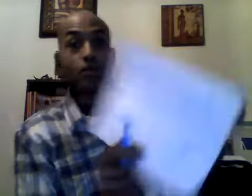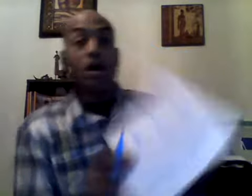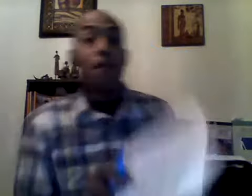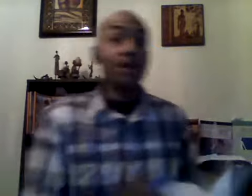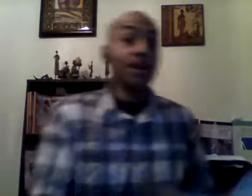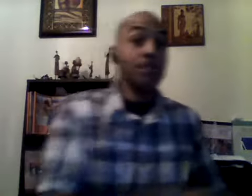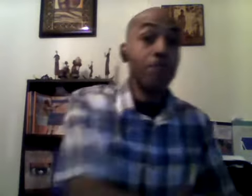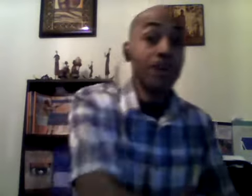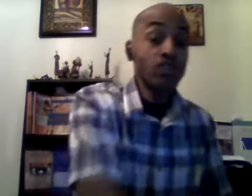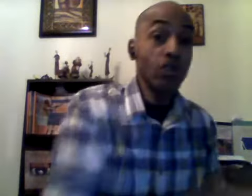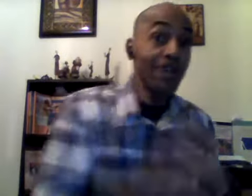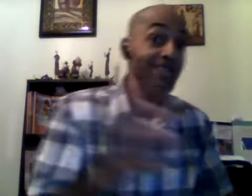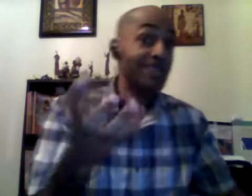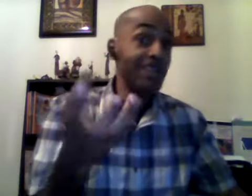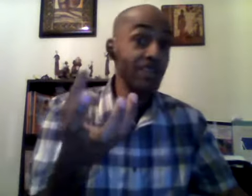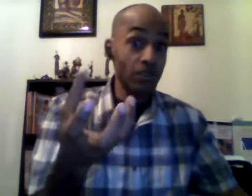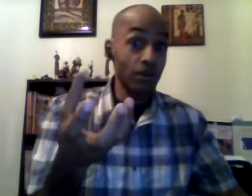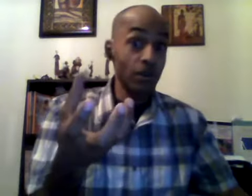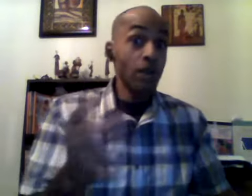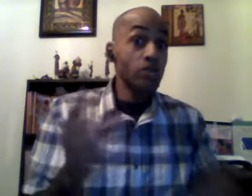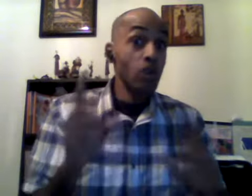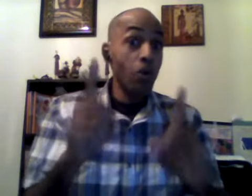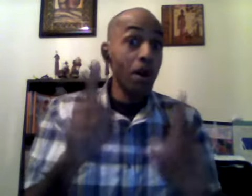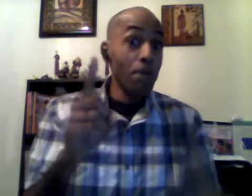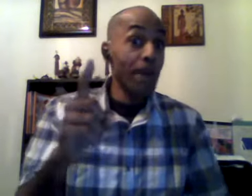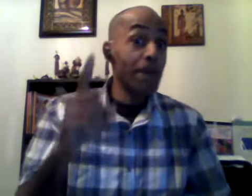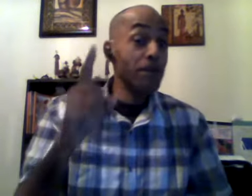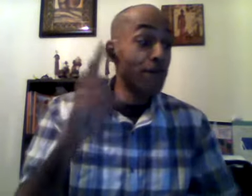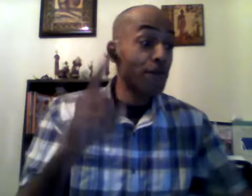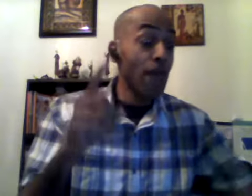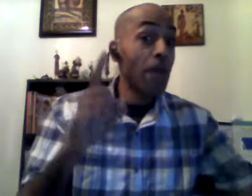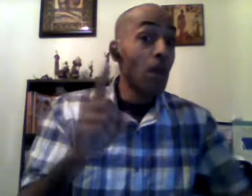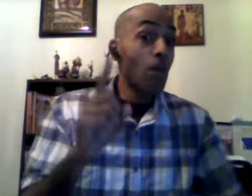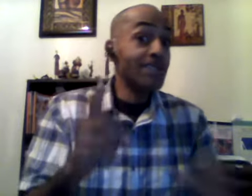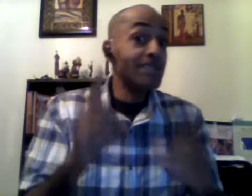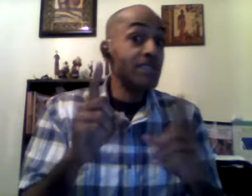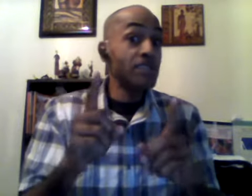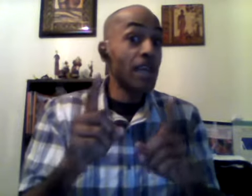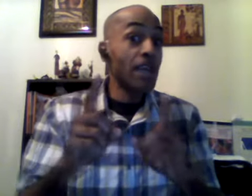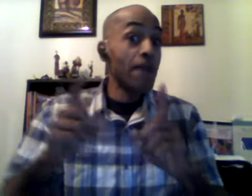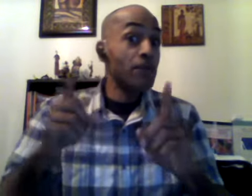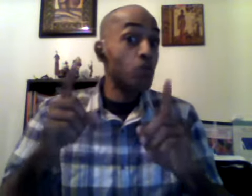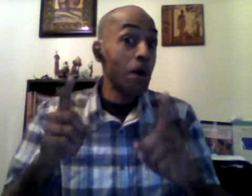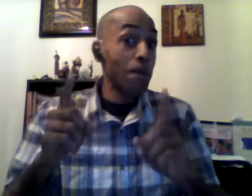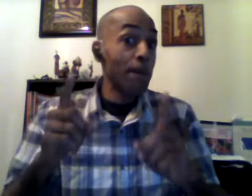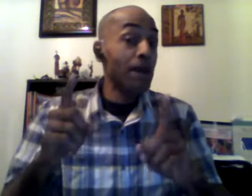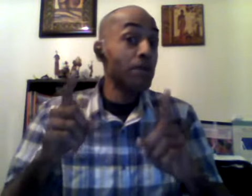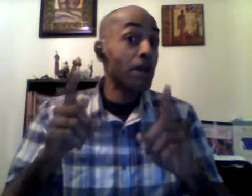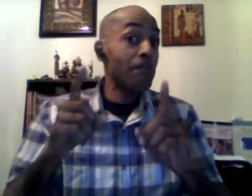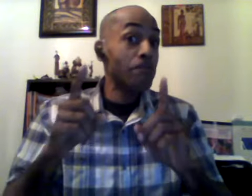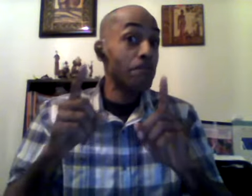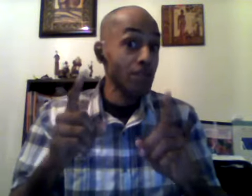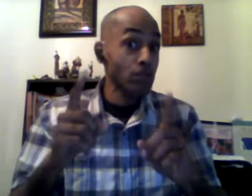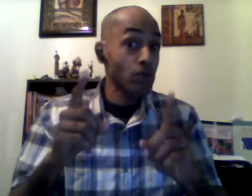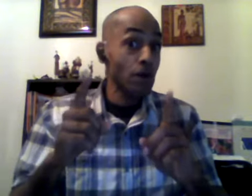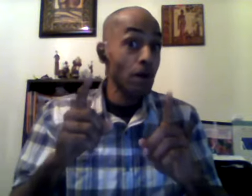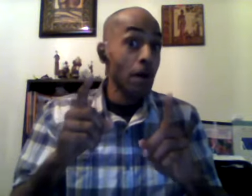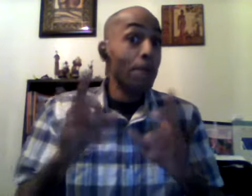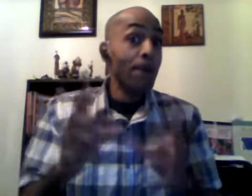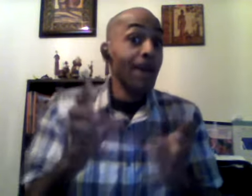because muscle because is denser so one pound of fat weighs the same as one pound of muscle but